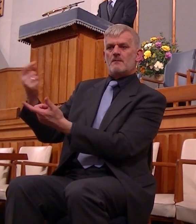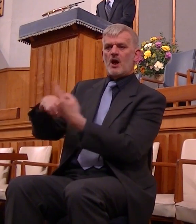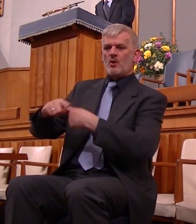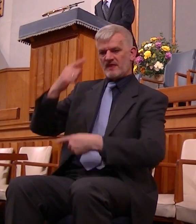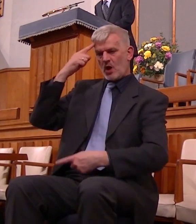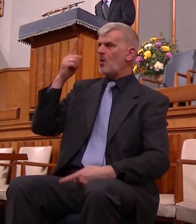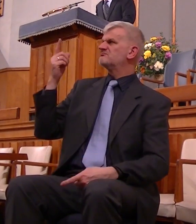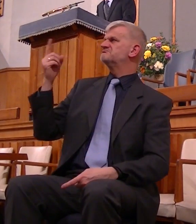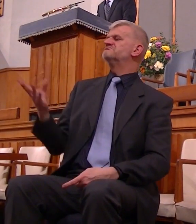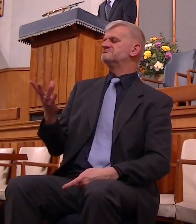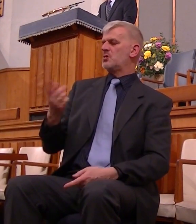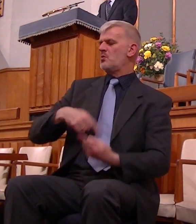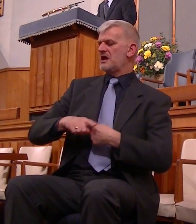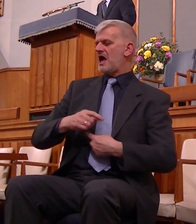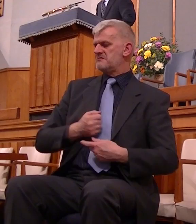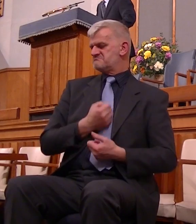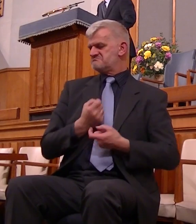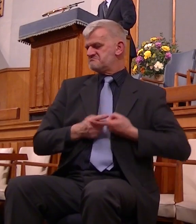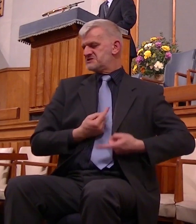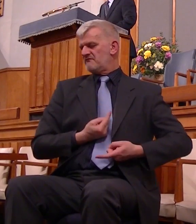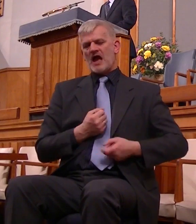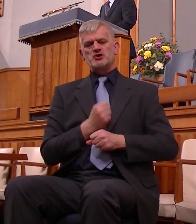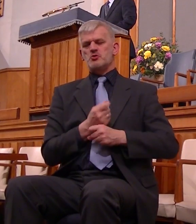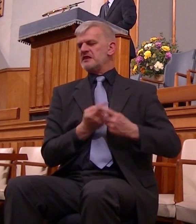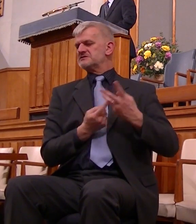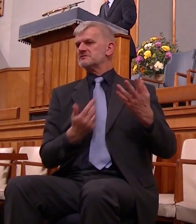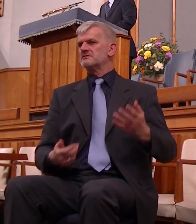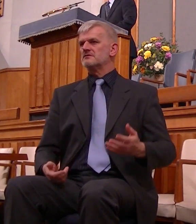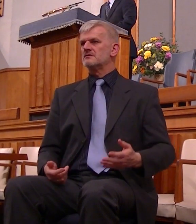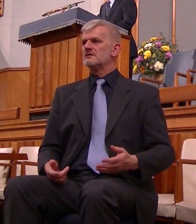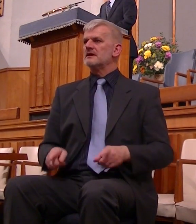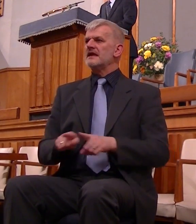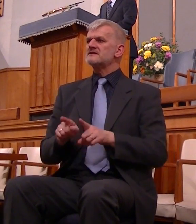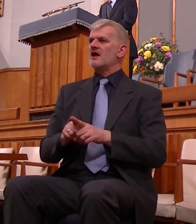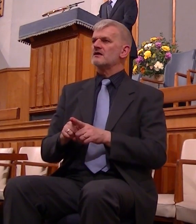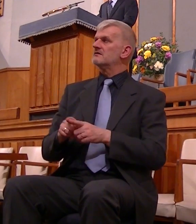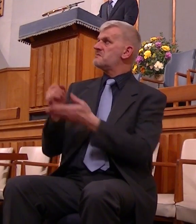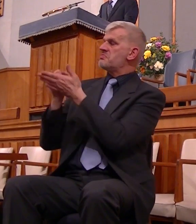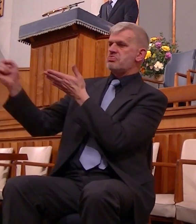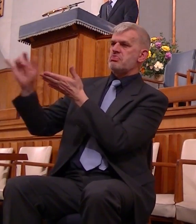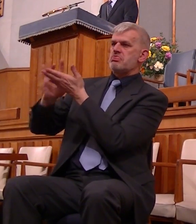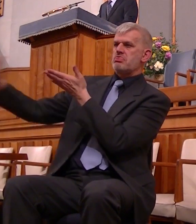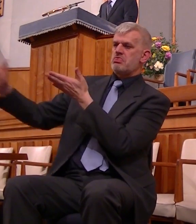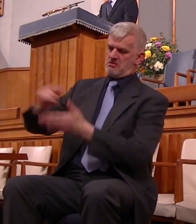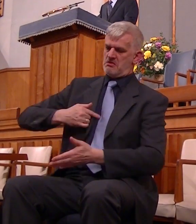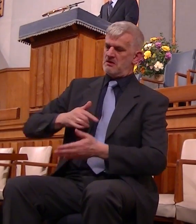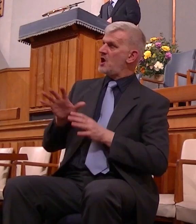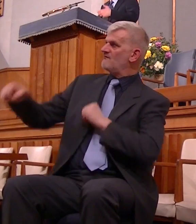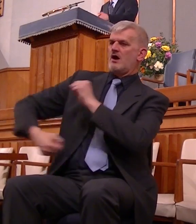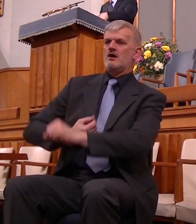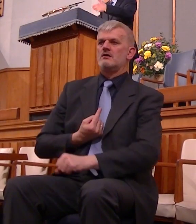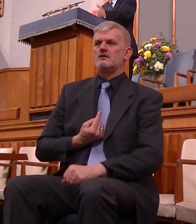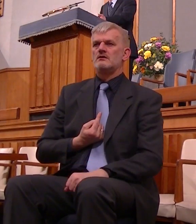sufficient if we analyse our actions and our thoughts if we don't come to God and we've no time